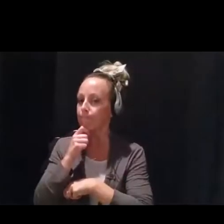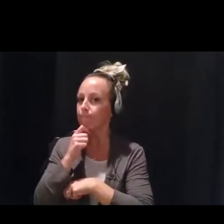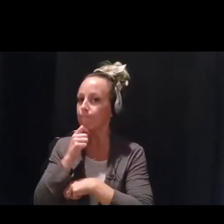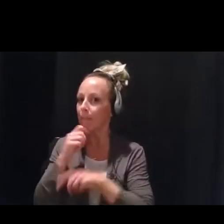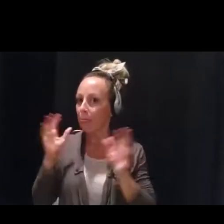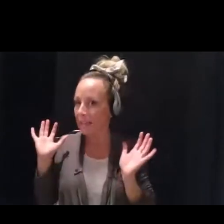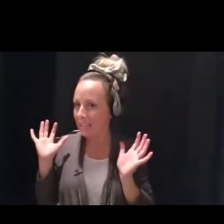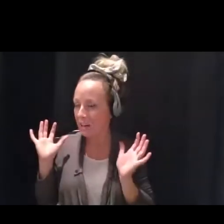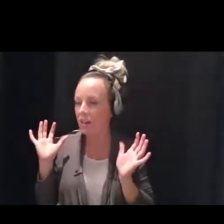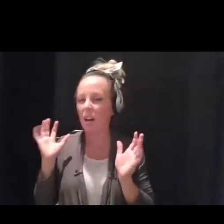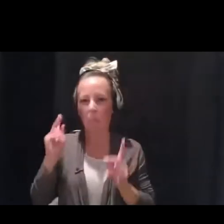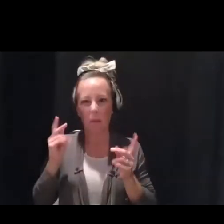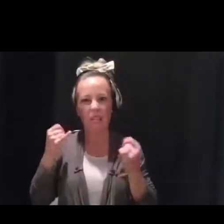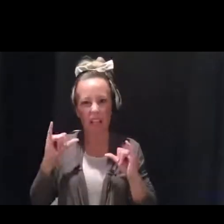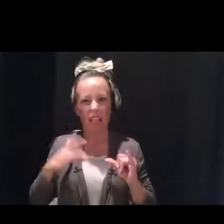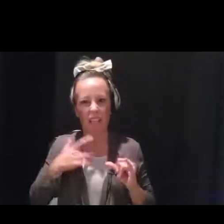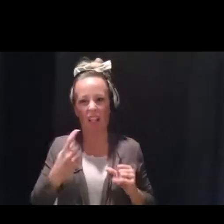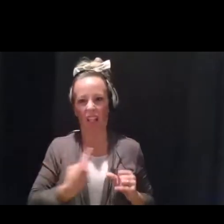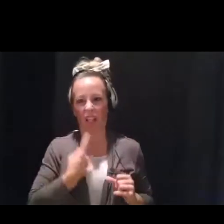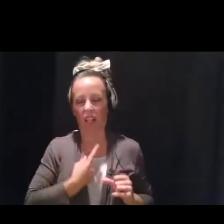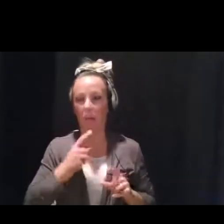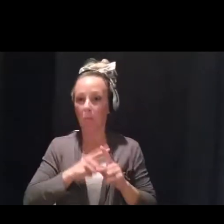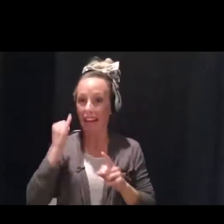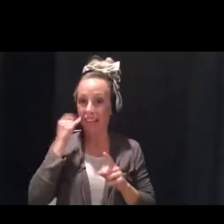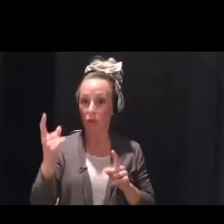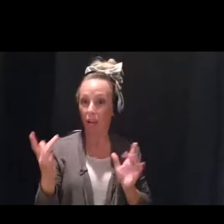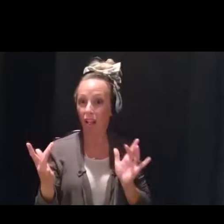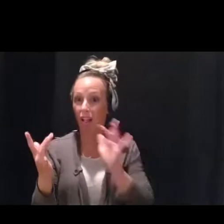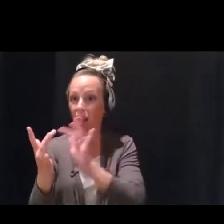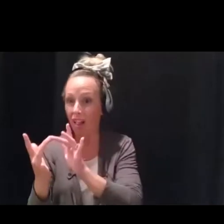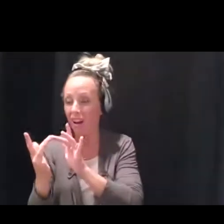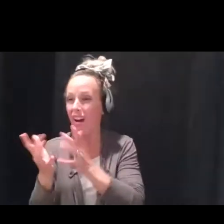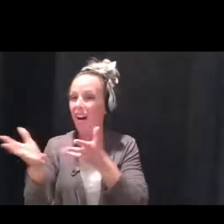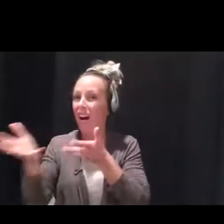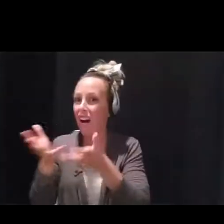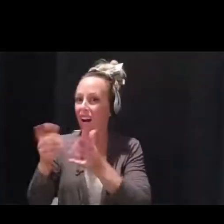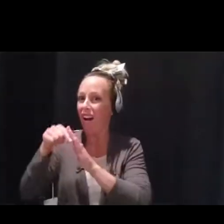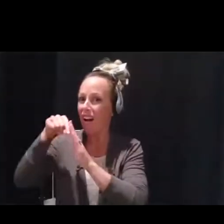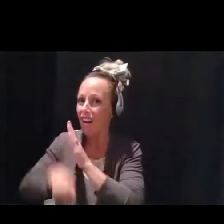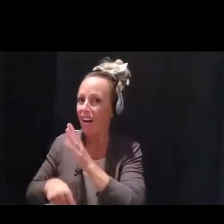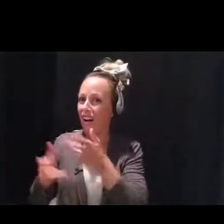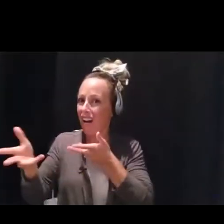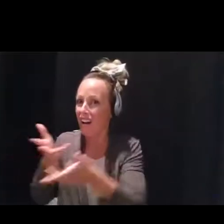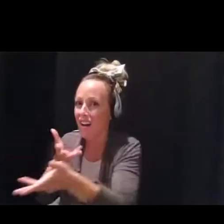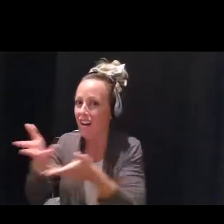experiencing. And so when we can connect on that, I think it becomes a healing tool for us.